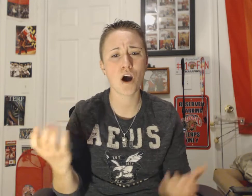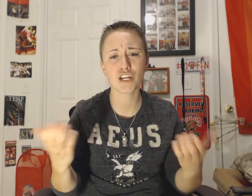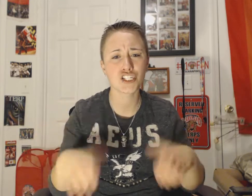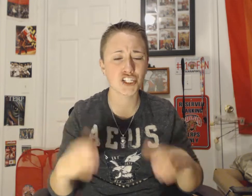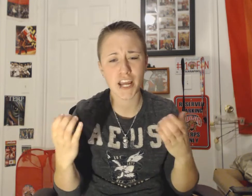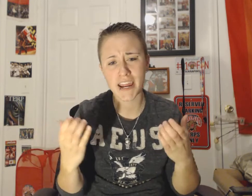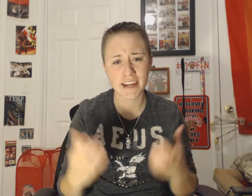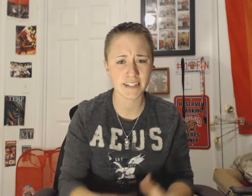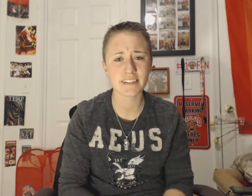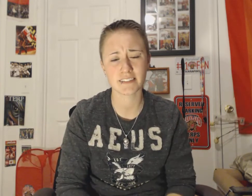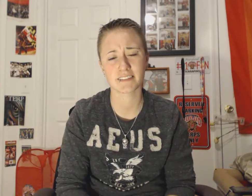a chance